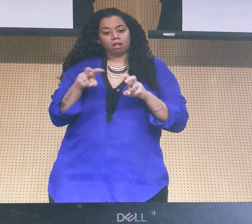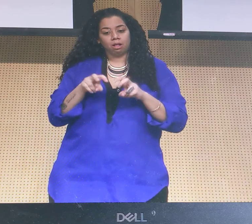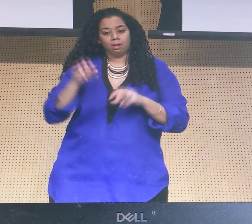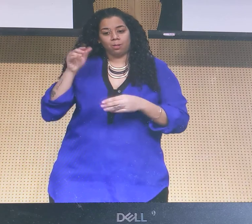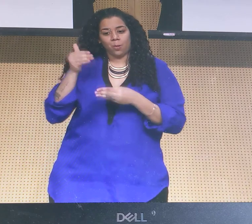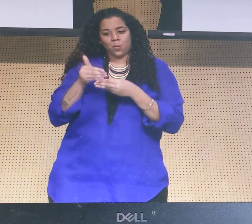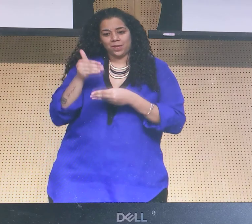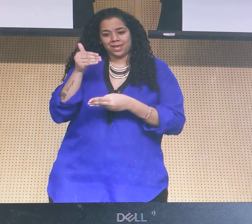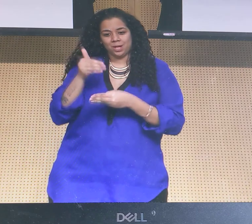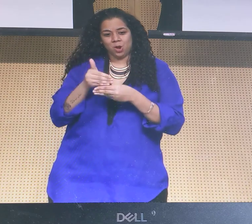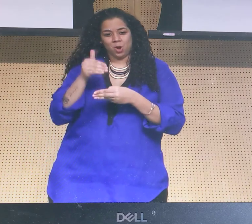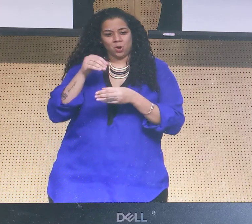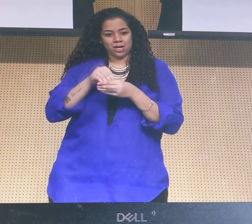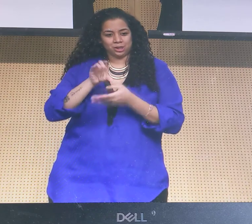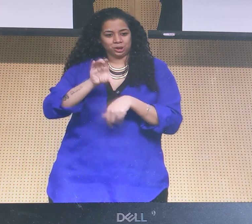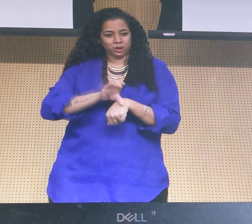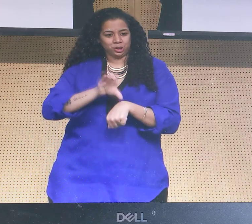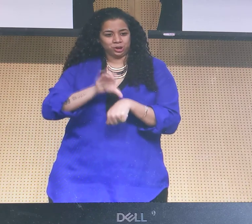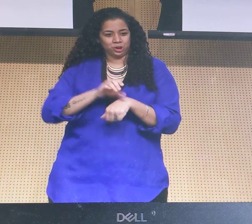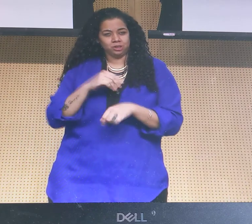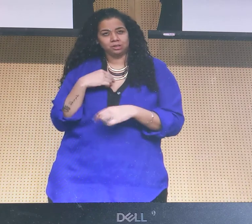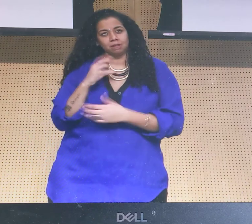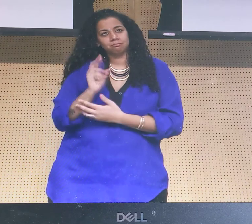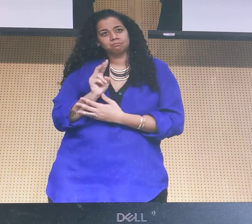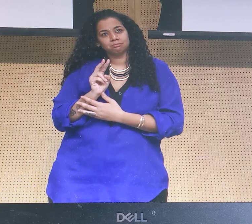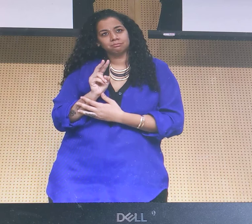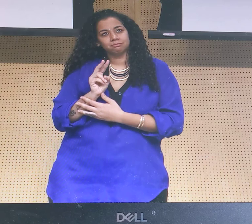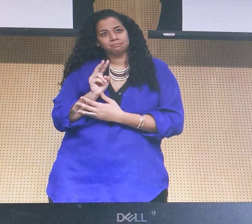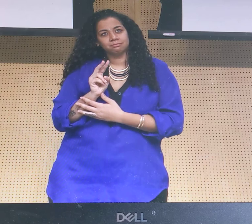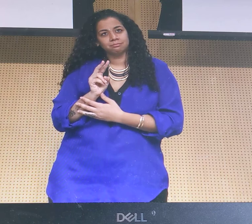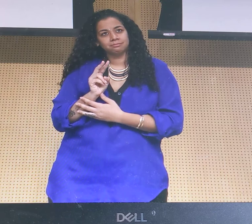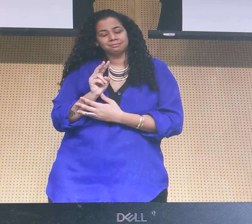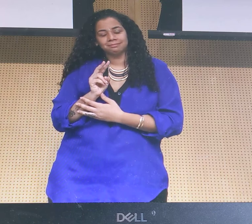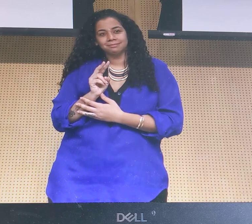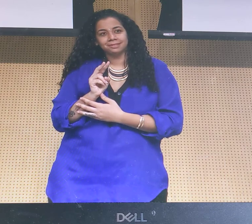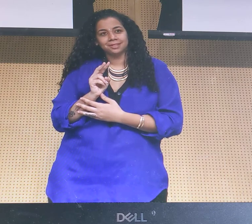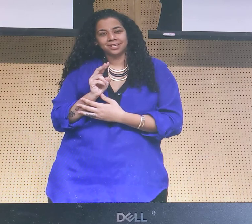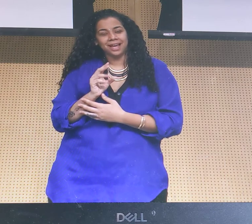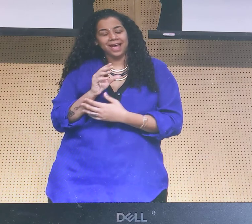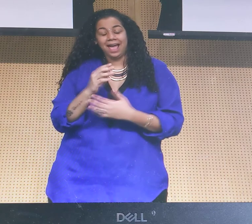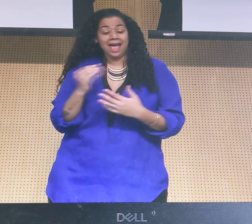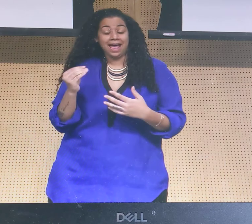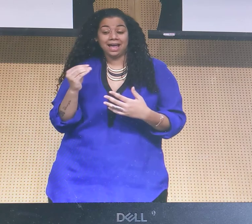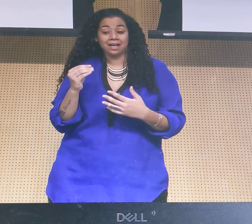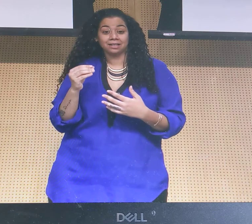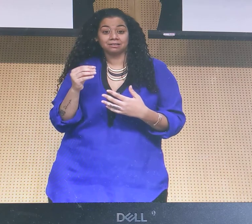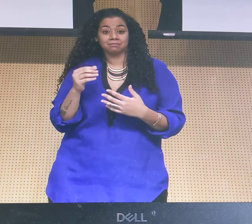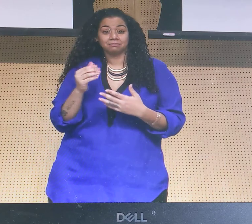not understanding anything that was being said. So what I would do is I would look up at the window.